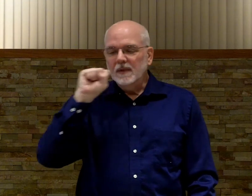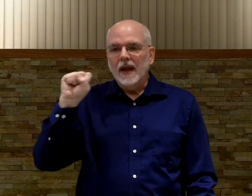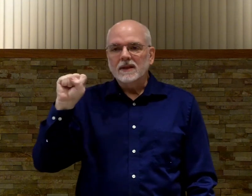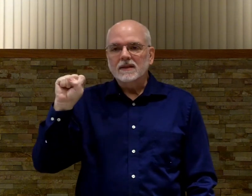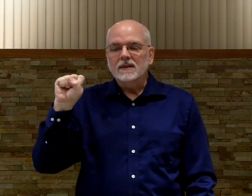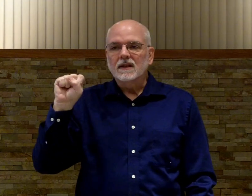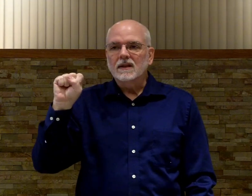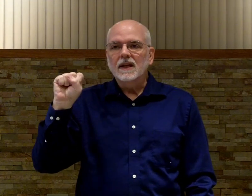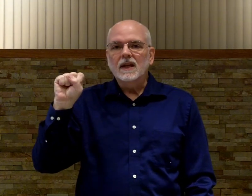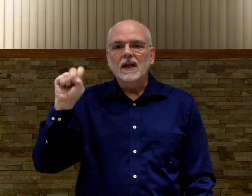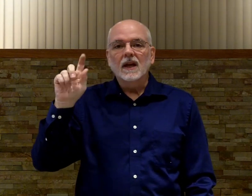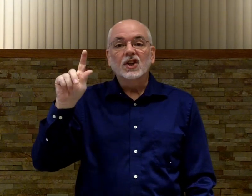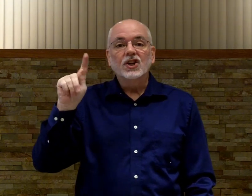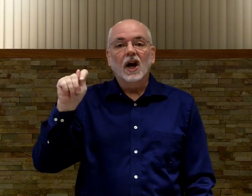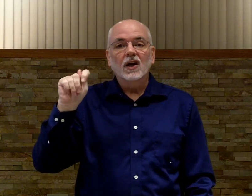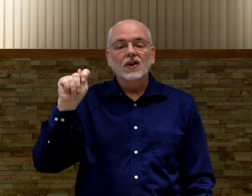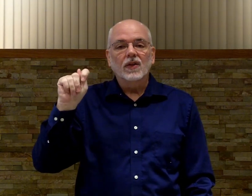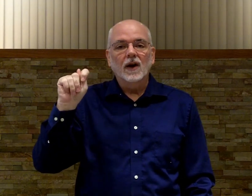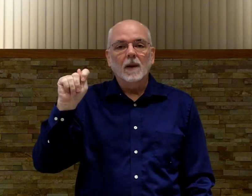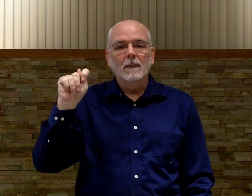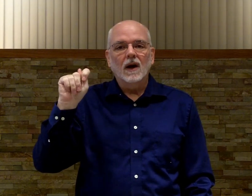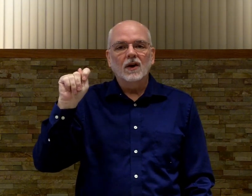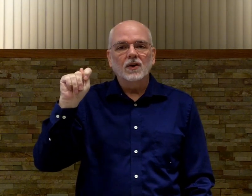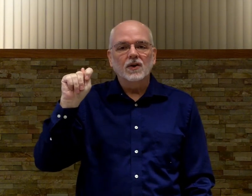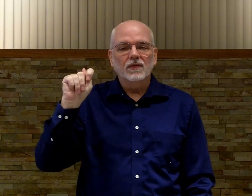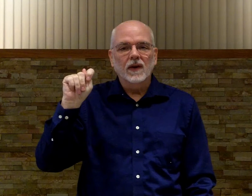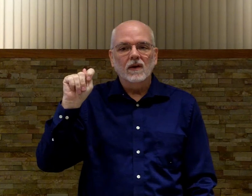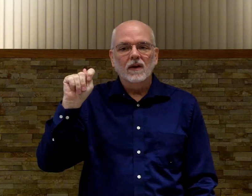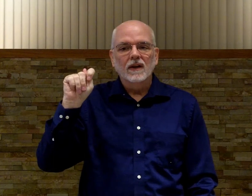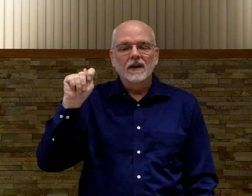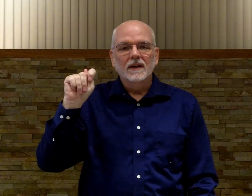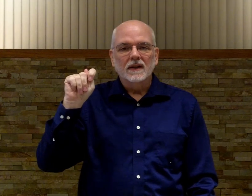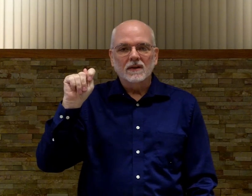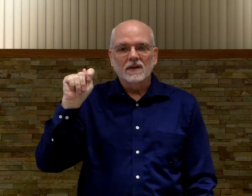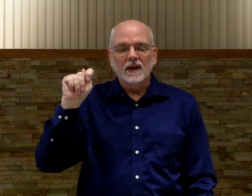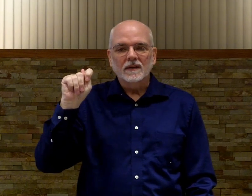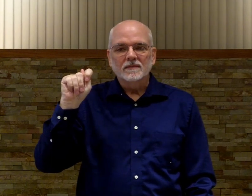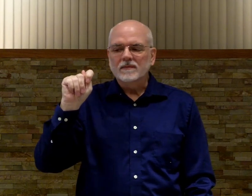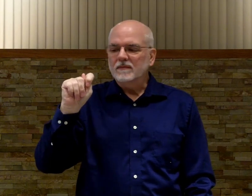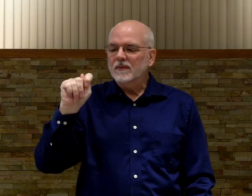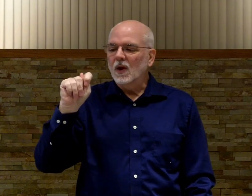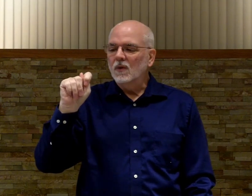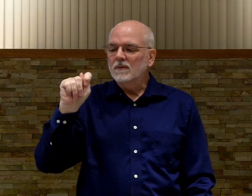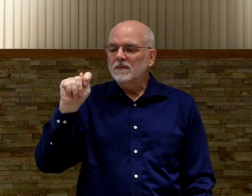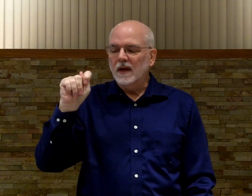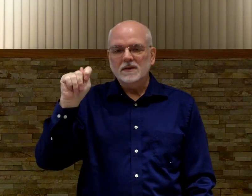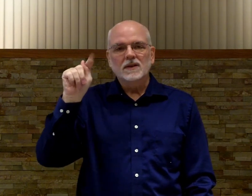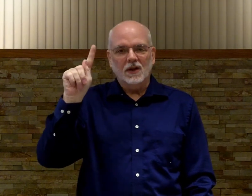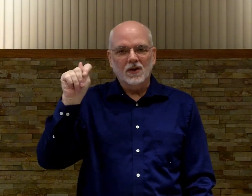S. T. Tuck your thumb under your finger. Okay? No. Yeah. Tuck your